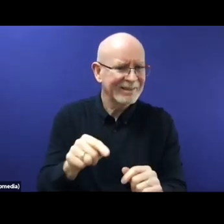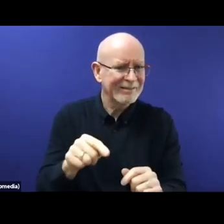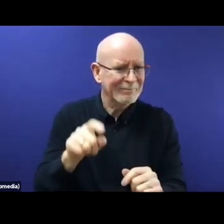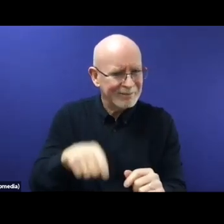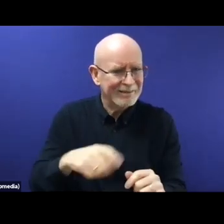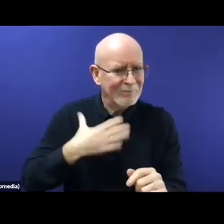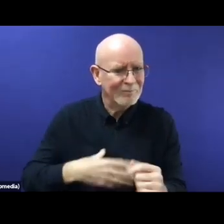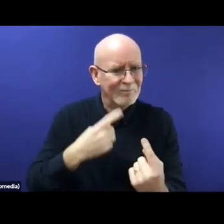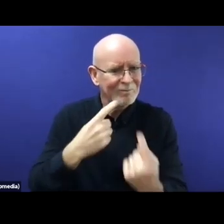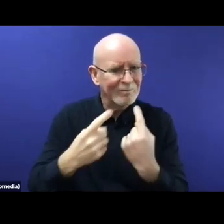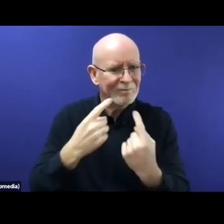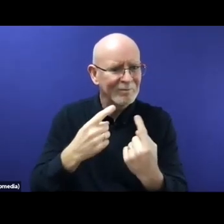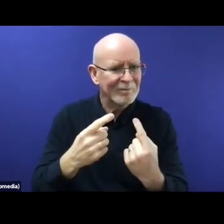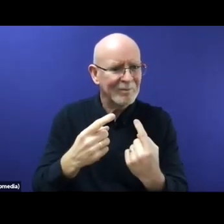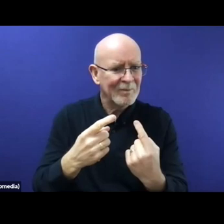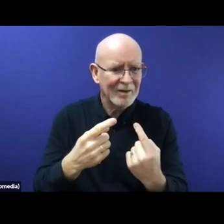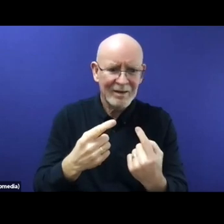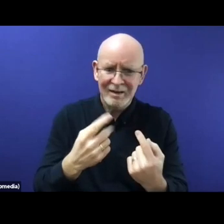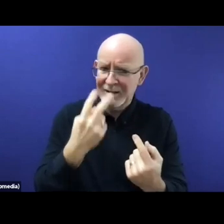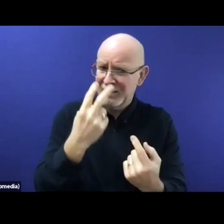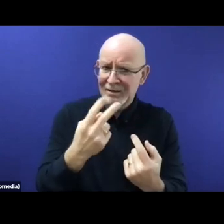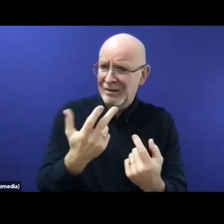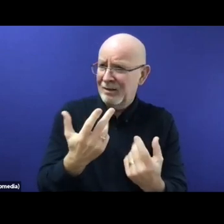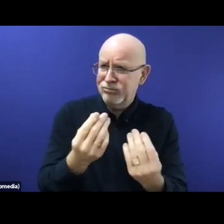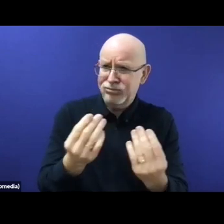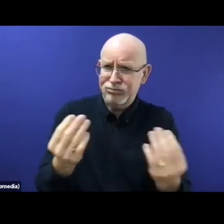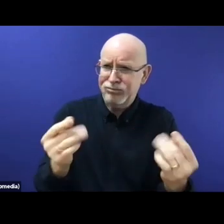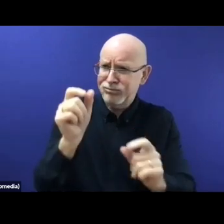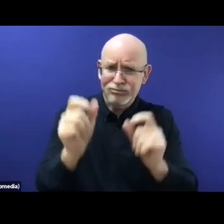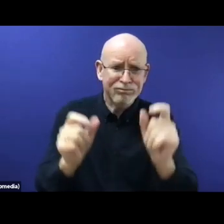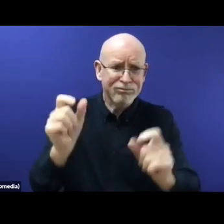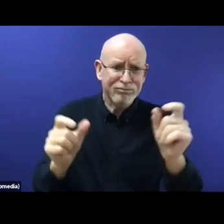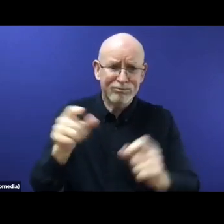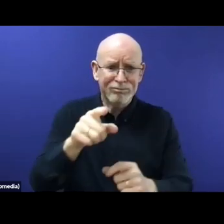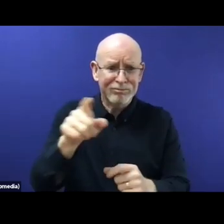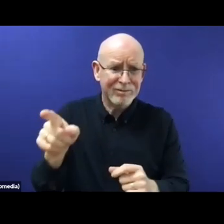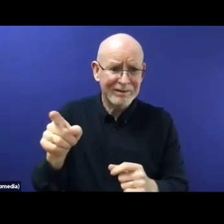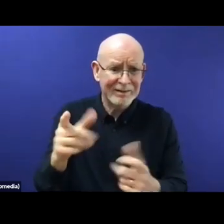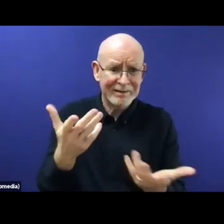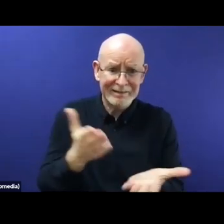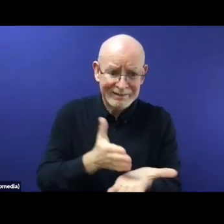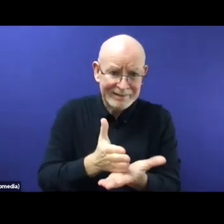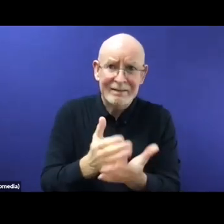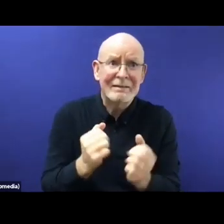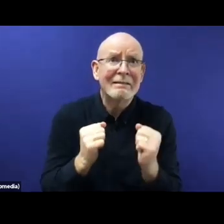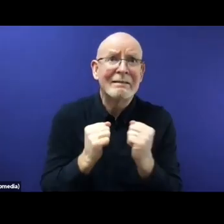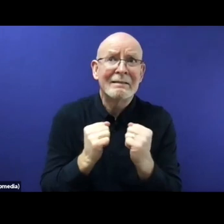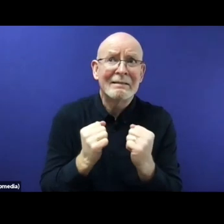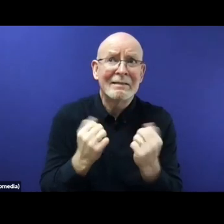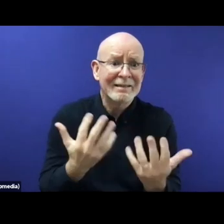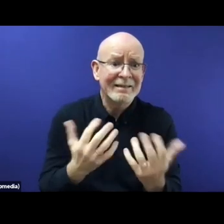who are in the winter, were living in a camp that was designed as a response to COVID for the summer. And the camp,